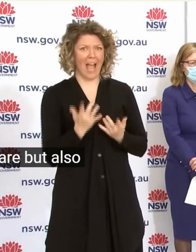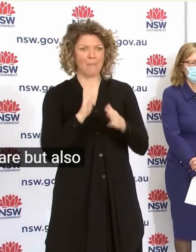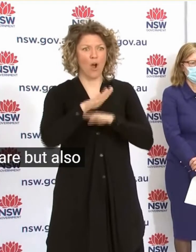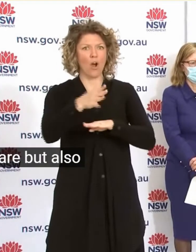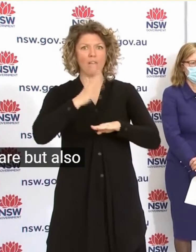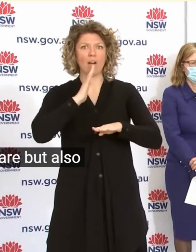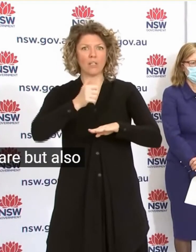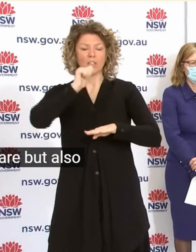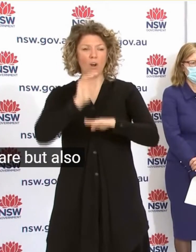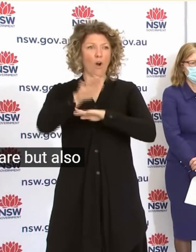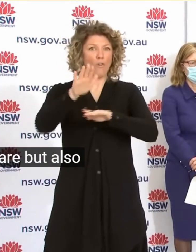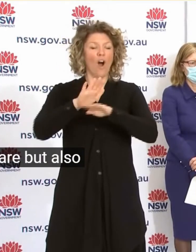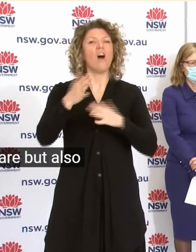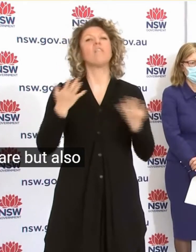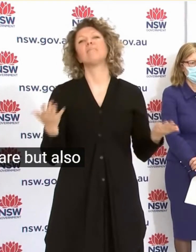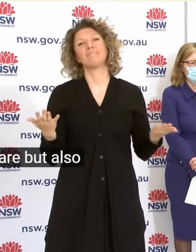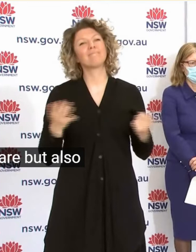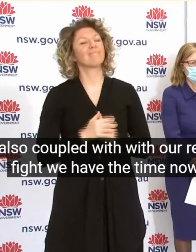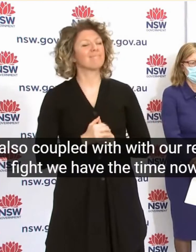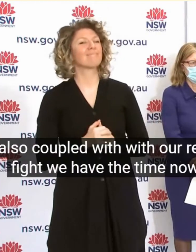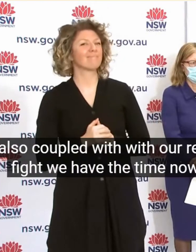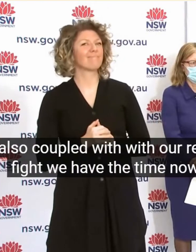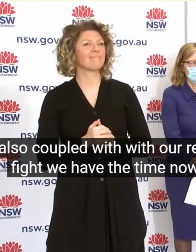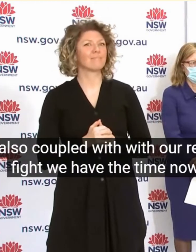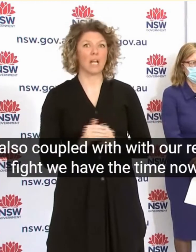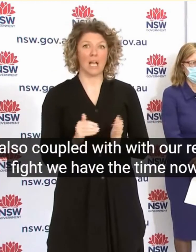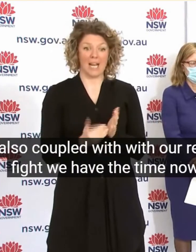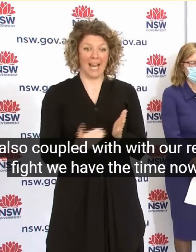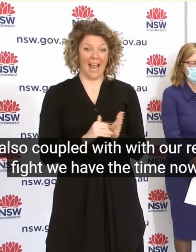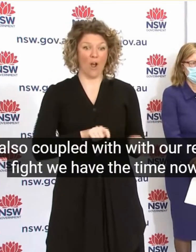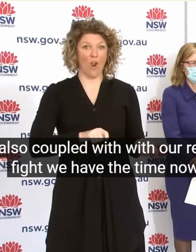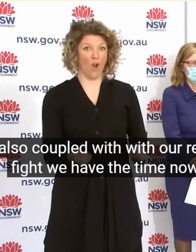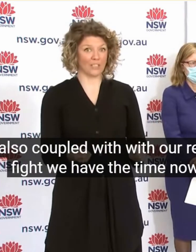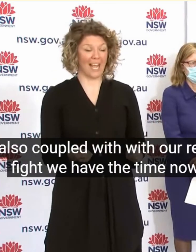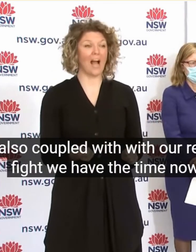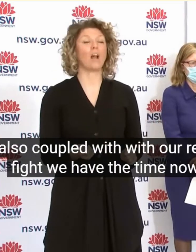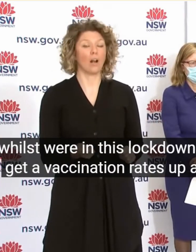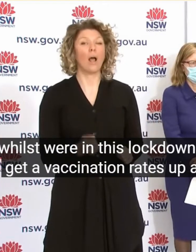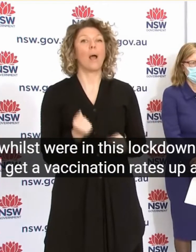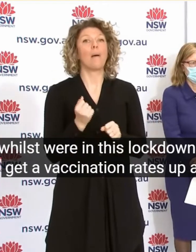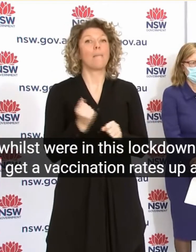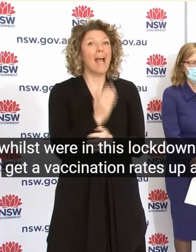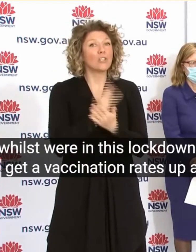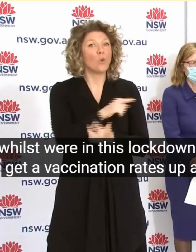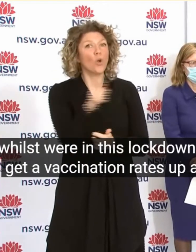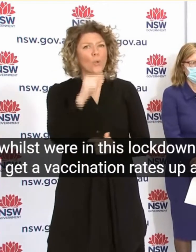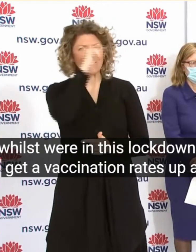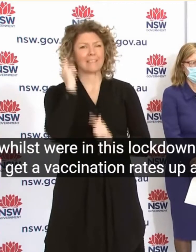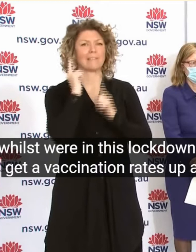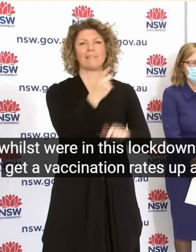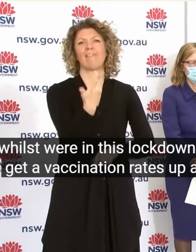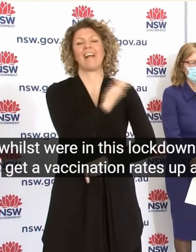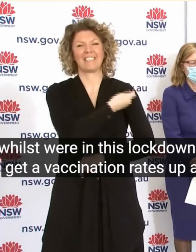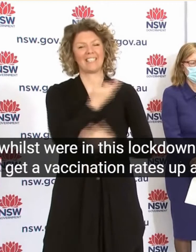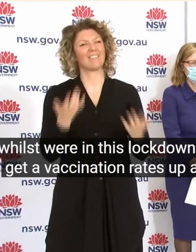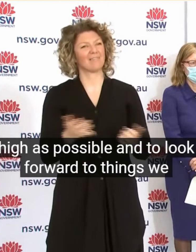Coupled With Our Real Fight We Have The Time Now Whilst We In This Lockdown To Get Our Vaccination Rates Up As High As Possible And To Look